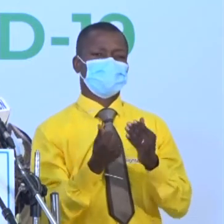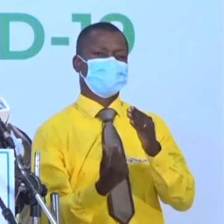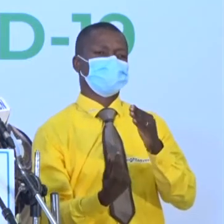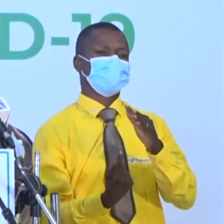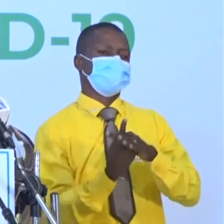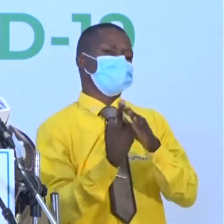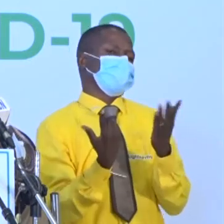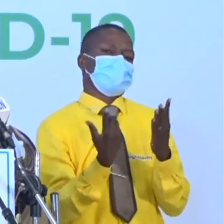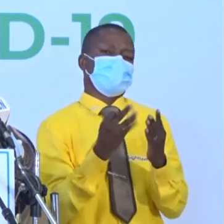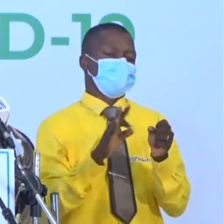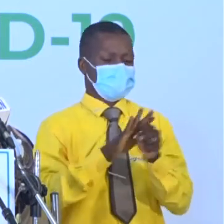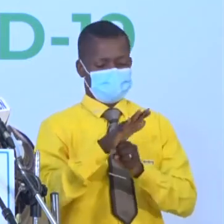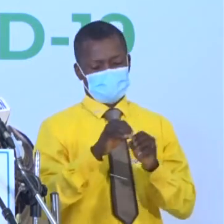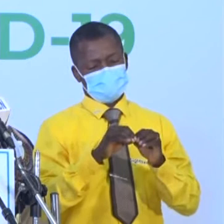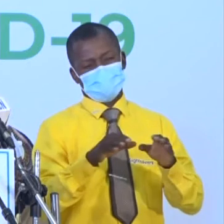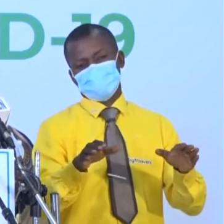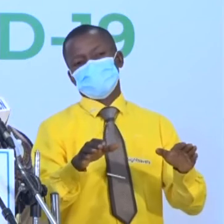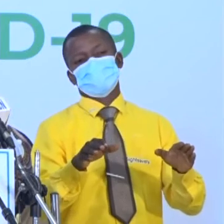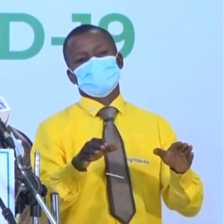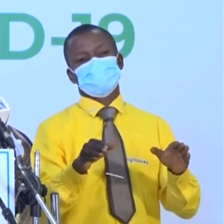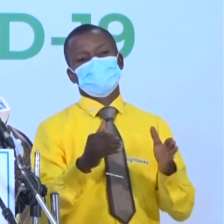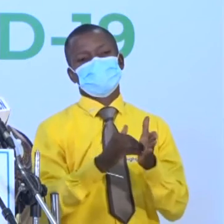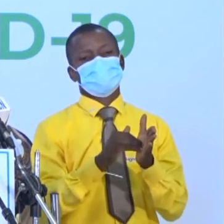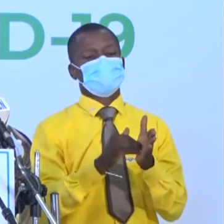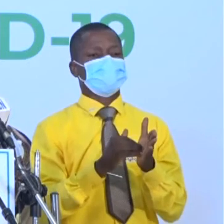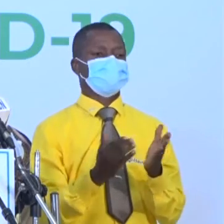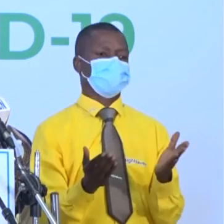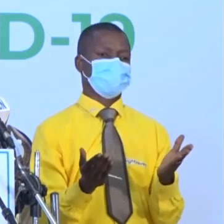against possible second wave.